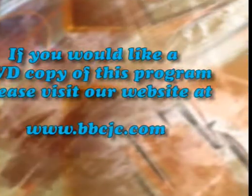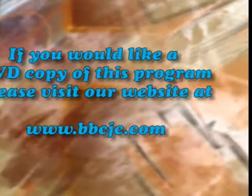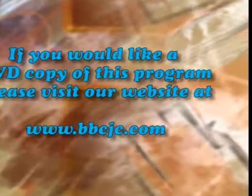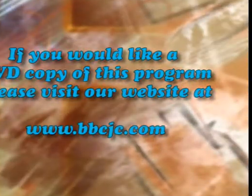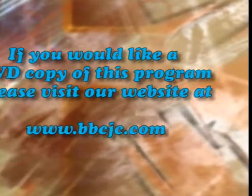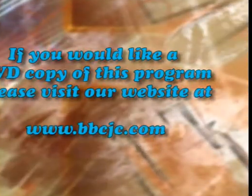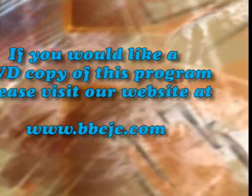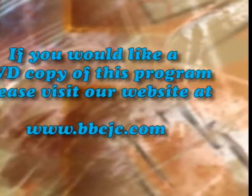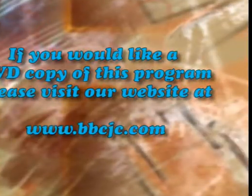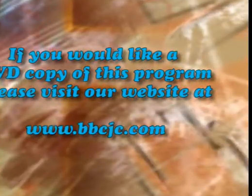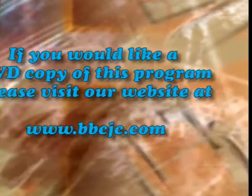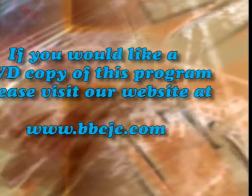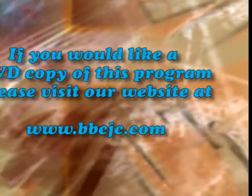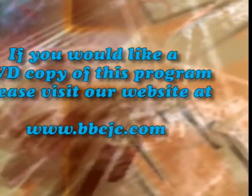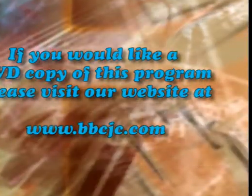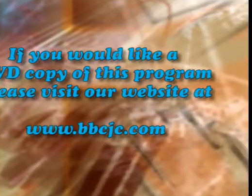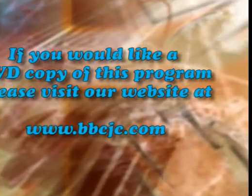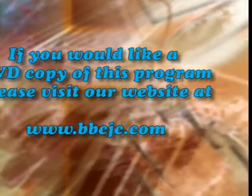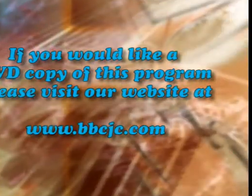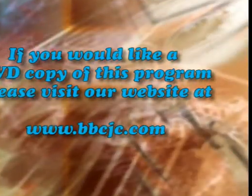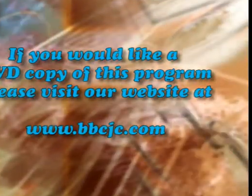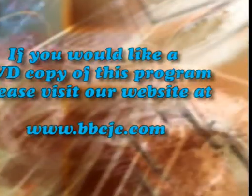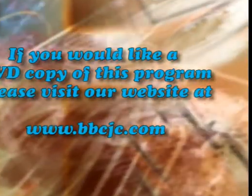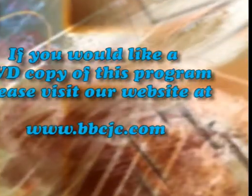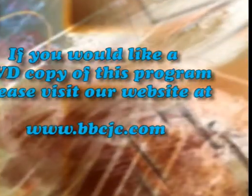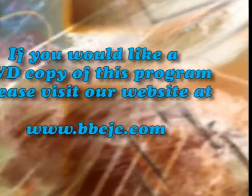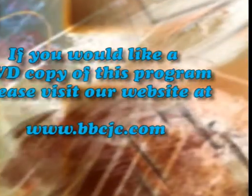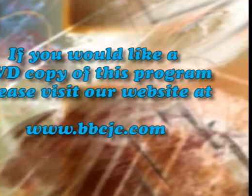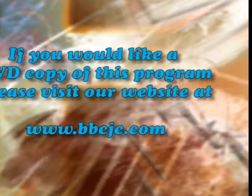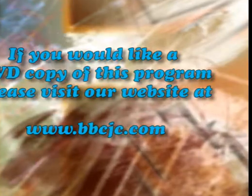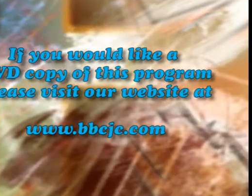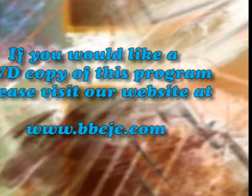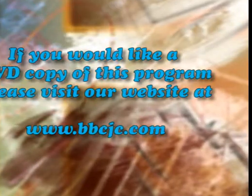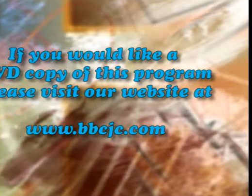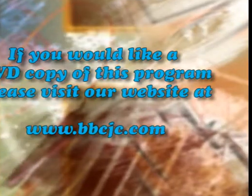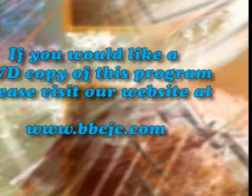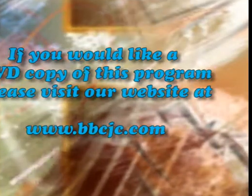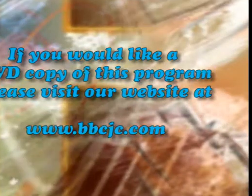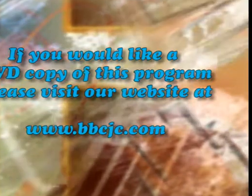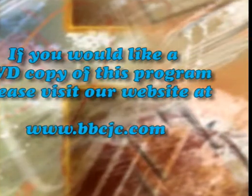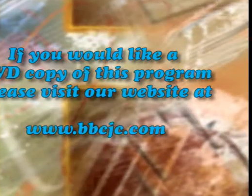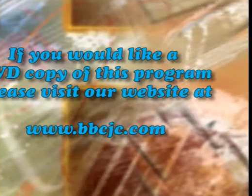If you would like a DVD copy of this program, please visit our website at www